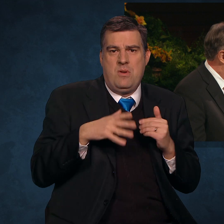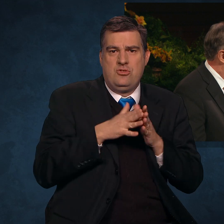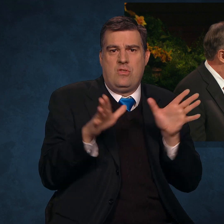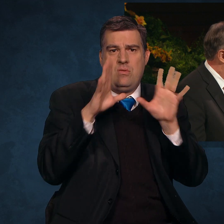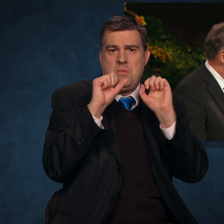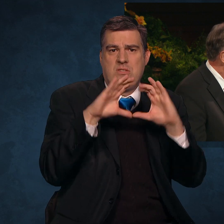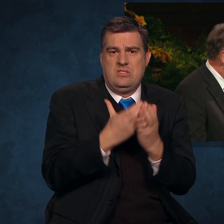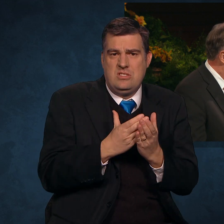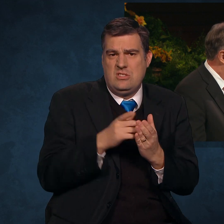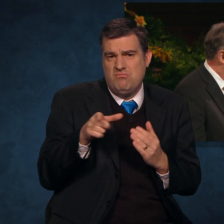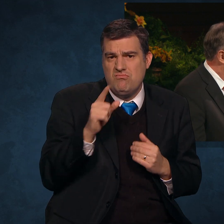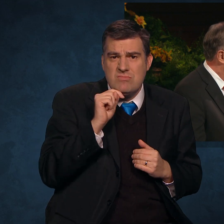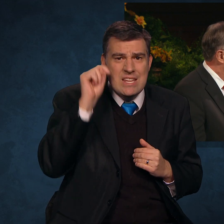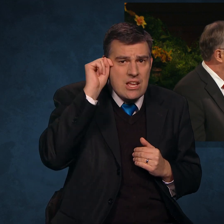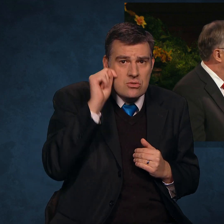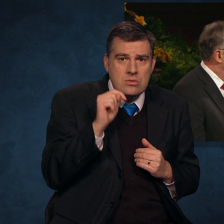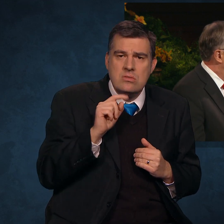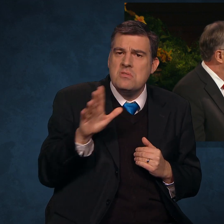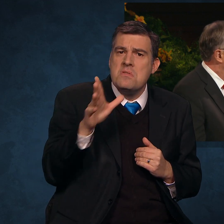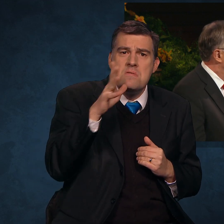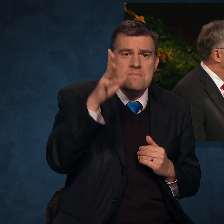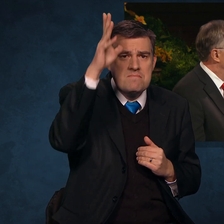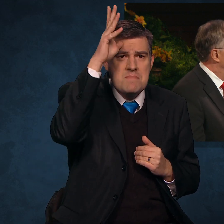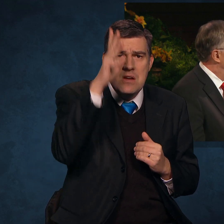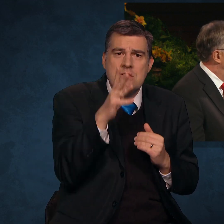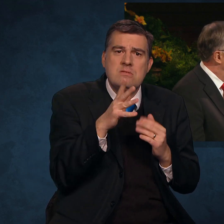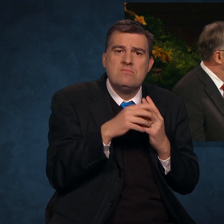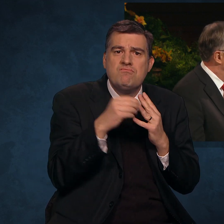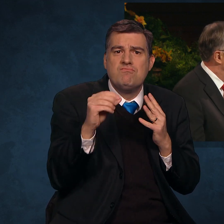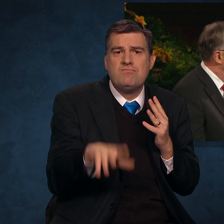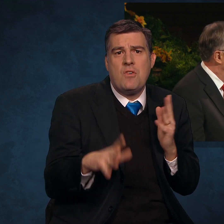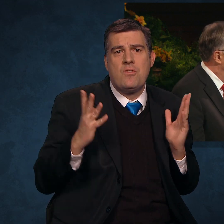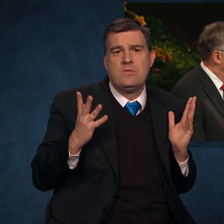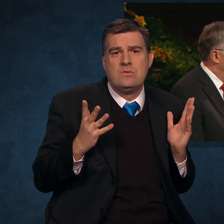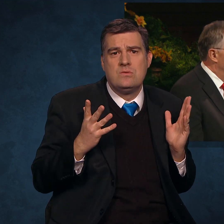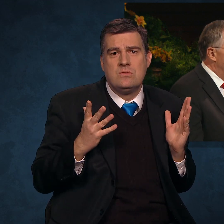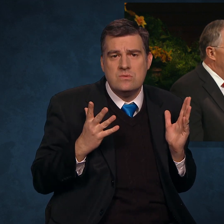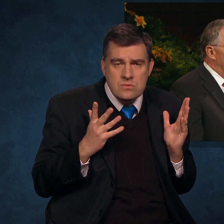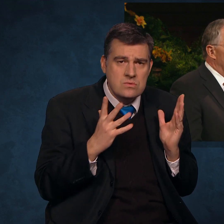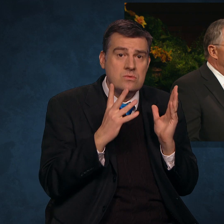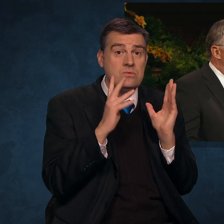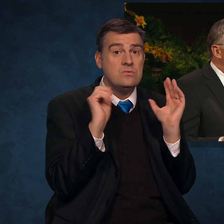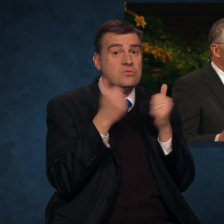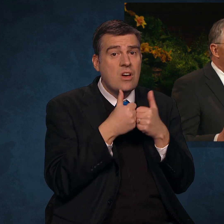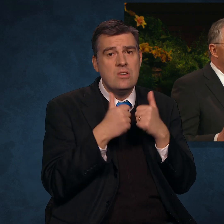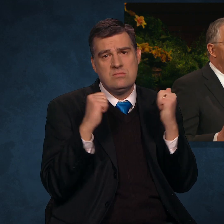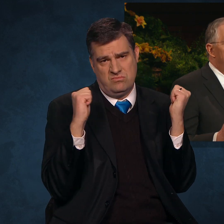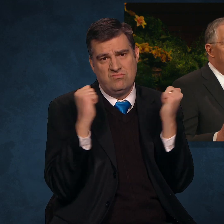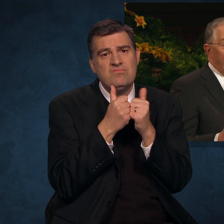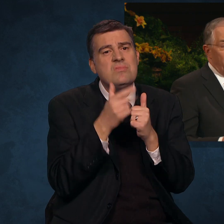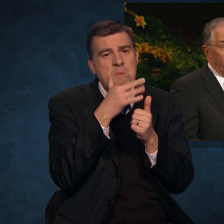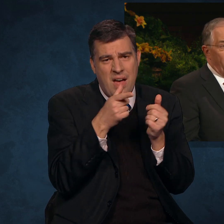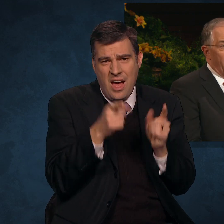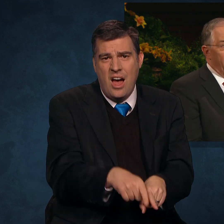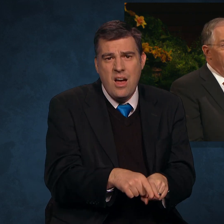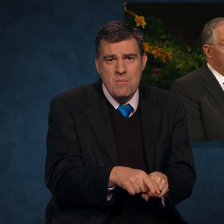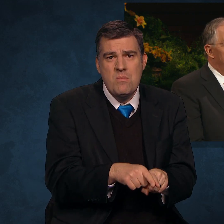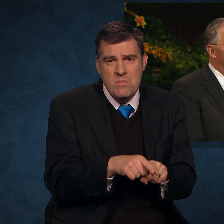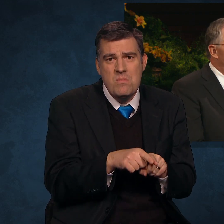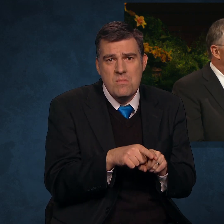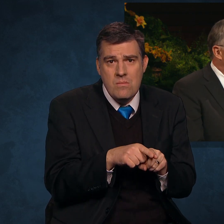Presidency was a teenager, her parents were divorced. The challenges will come to you,